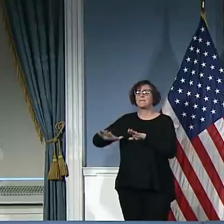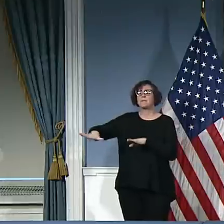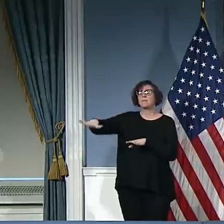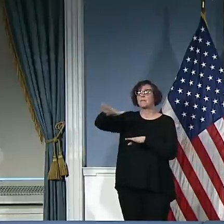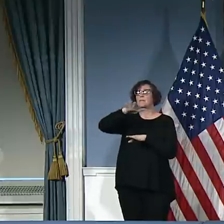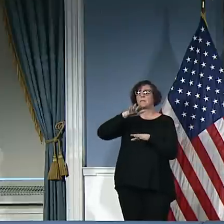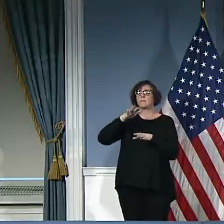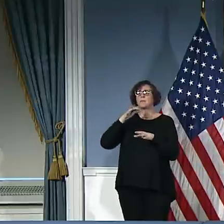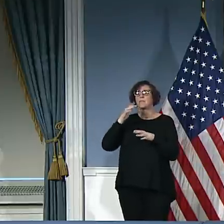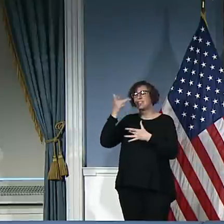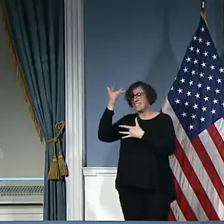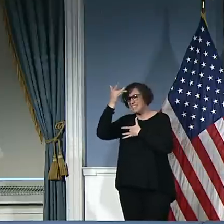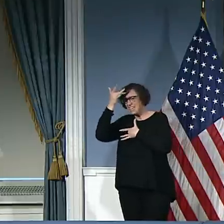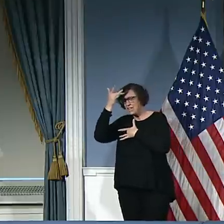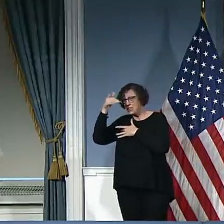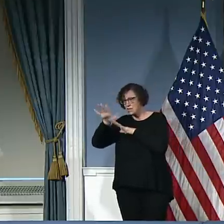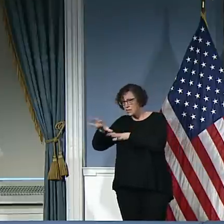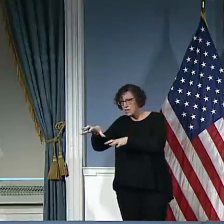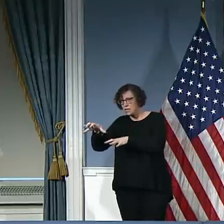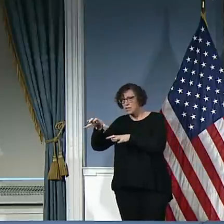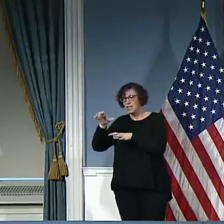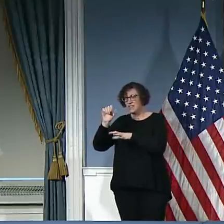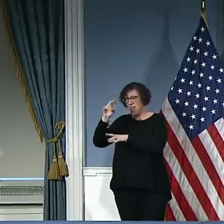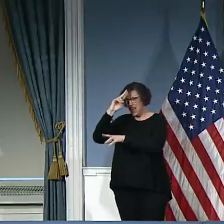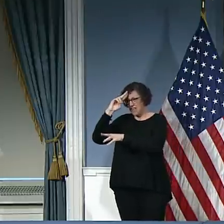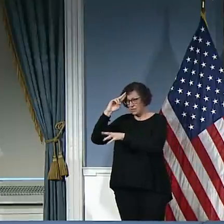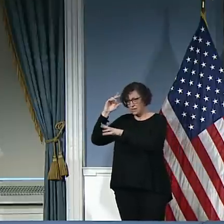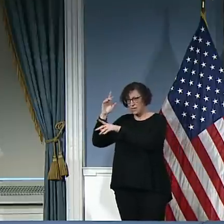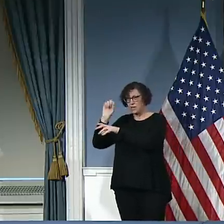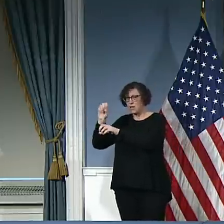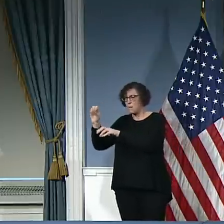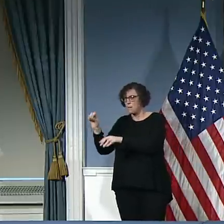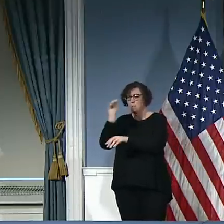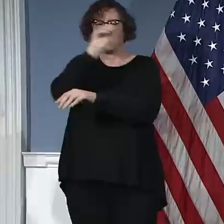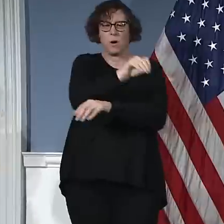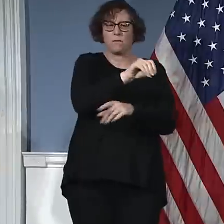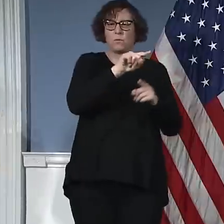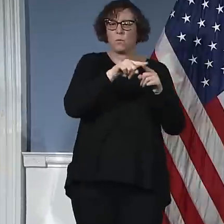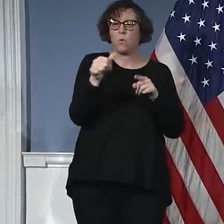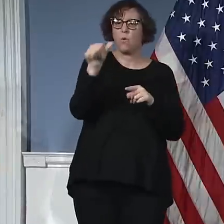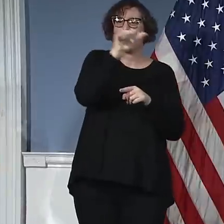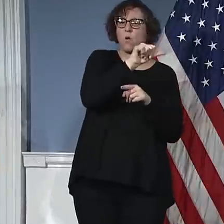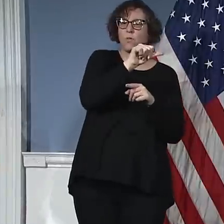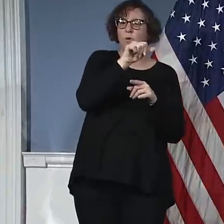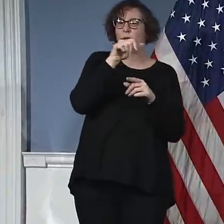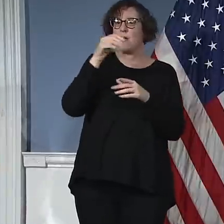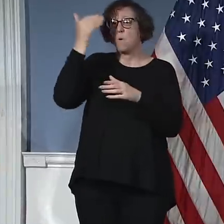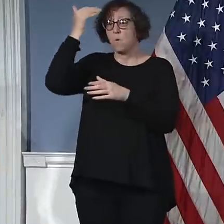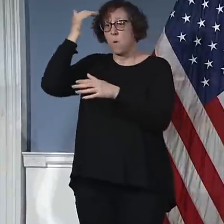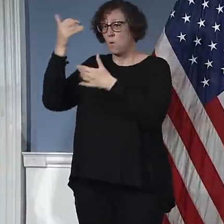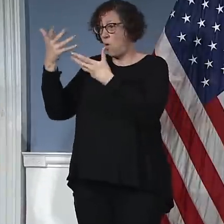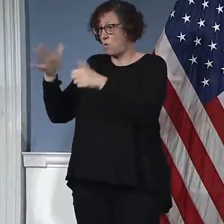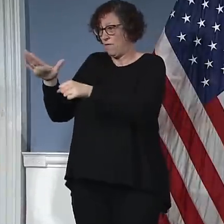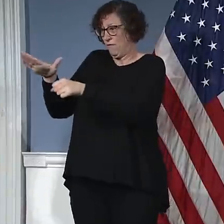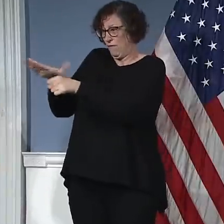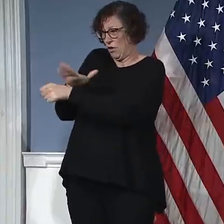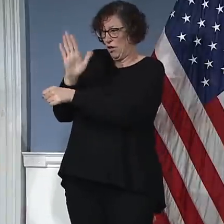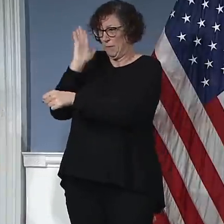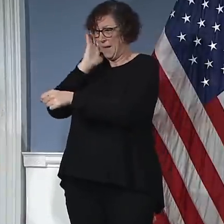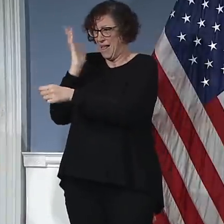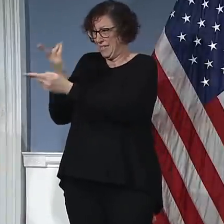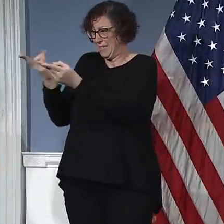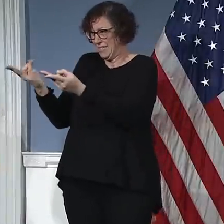try another one. It's a fair question, Yoav, and I appreciate it. I don't like the word overrun because